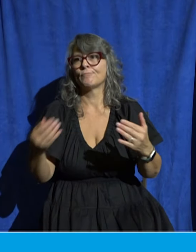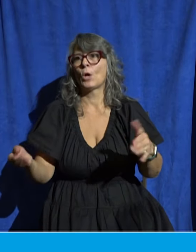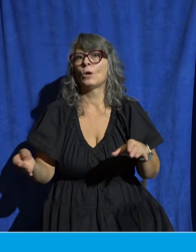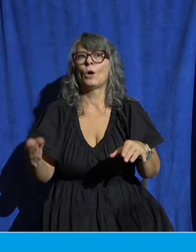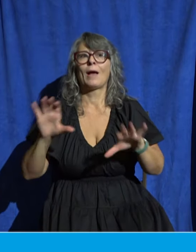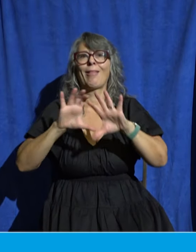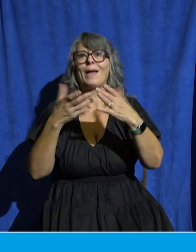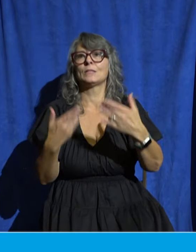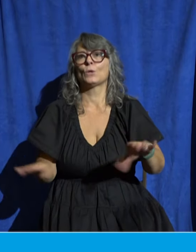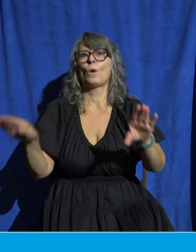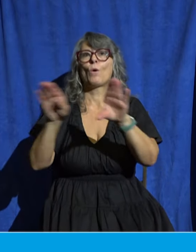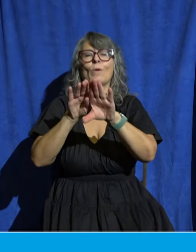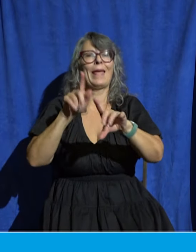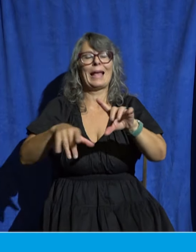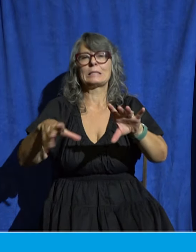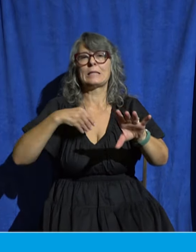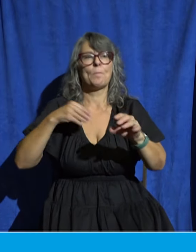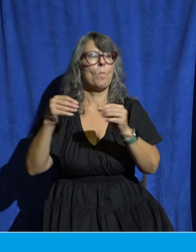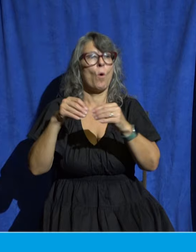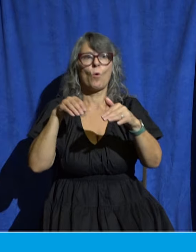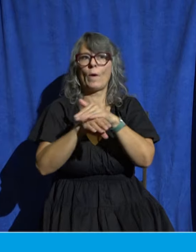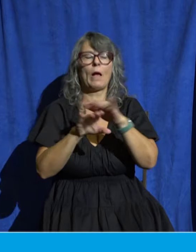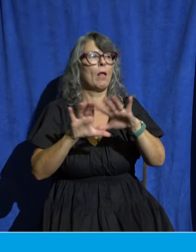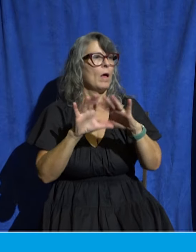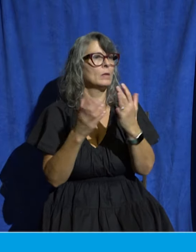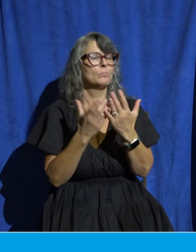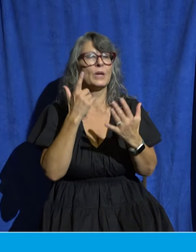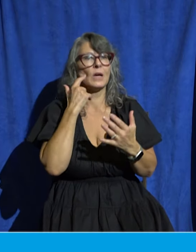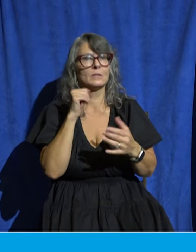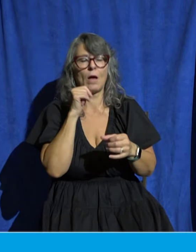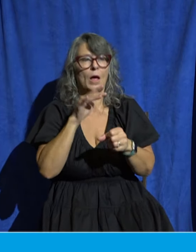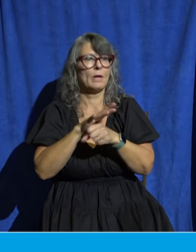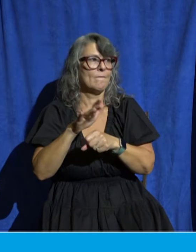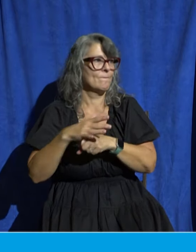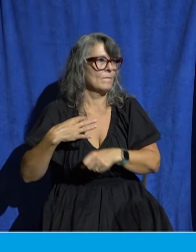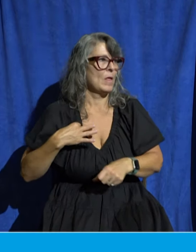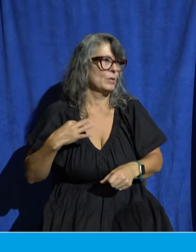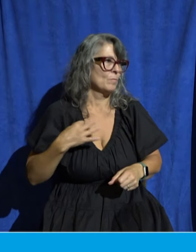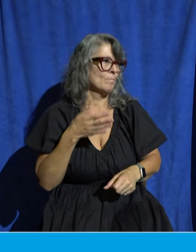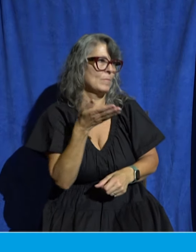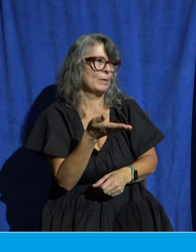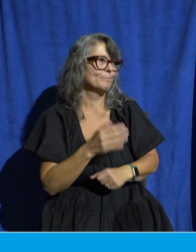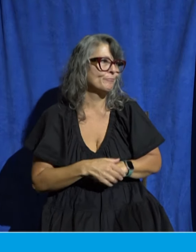church there's other aspects where we're having to delay care to individuals because of a shortage of hands